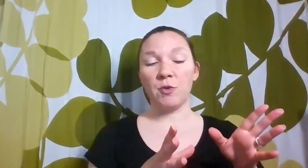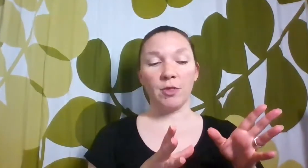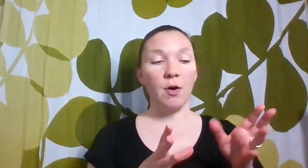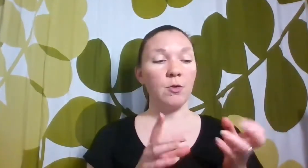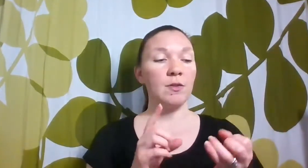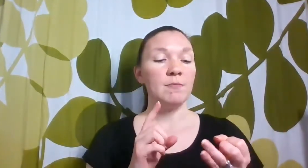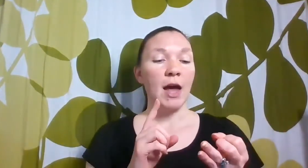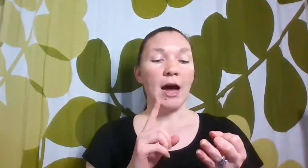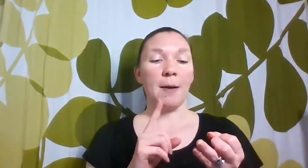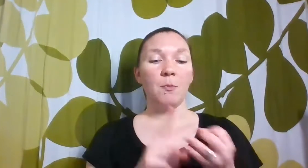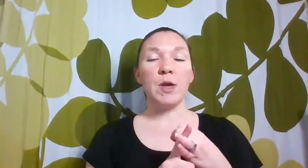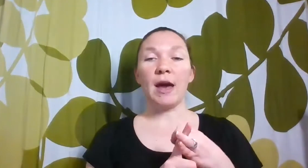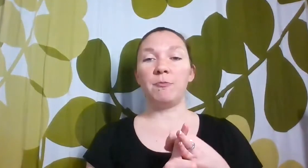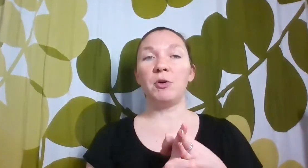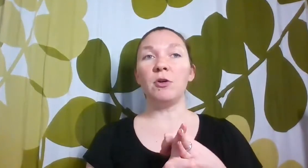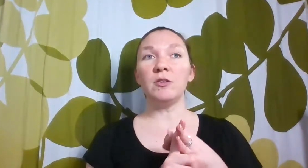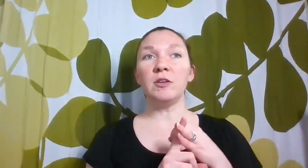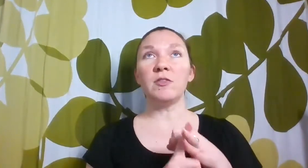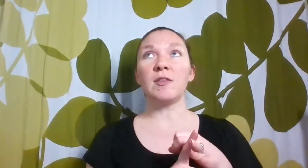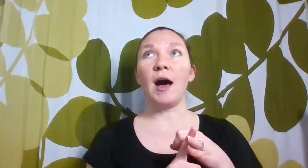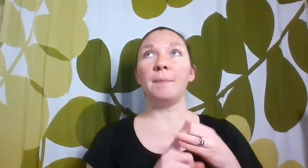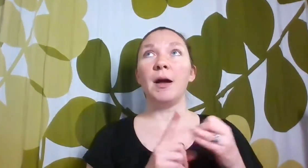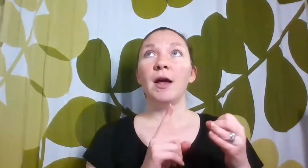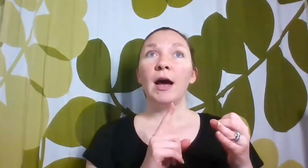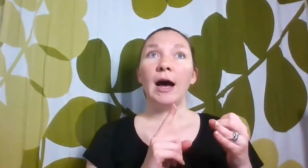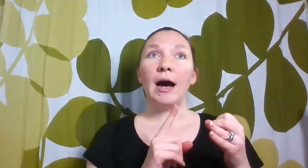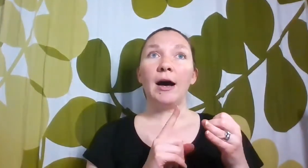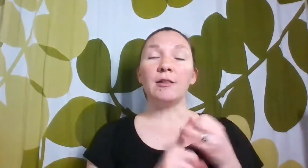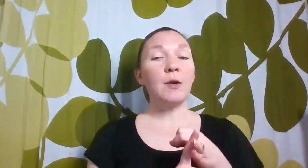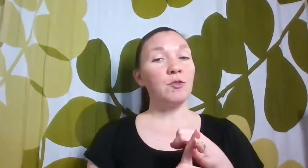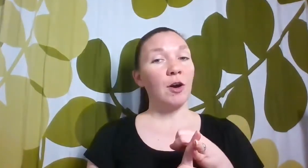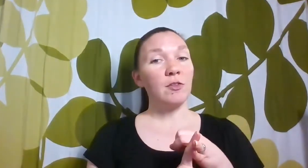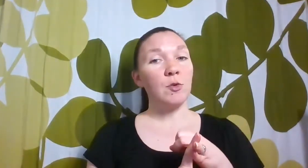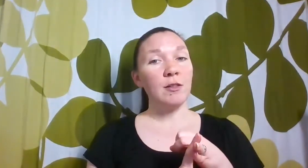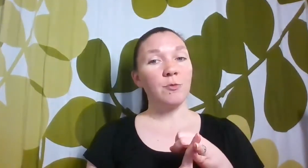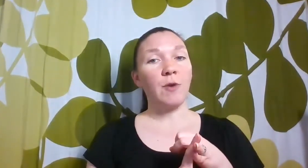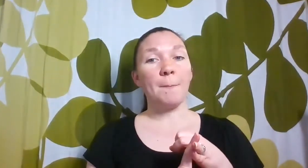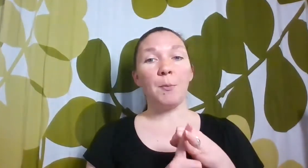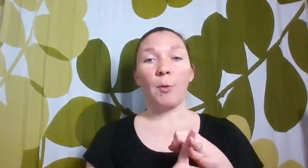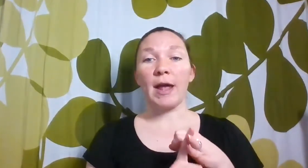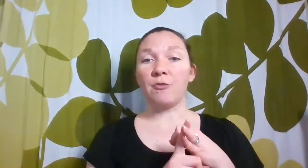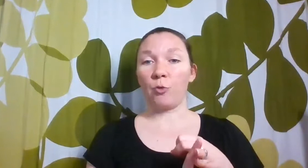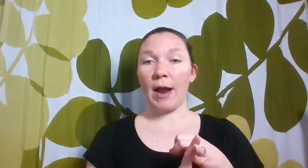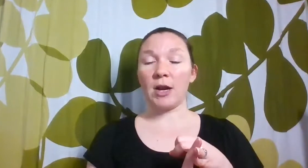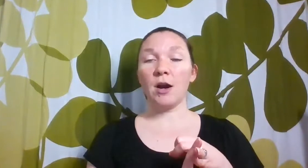few of those. We have pulled some language arts units from Brave Writer.